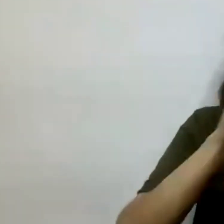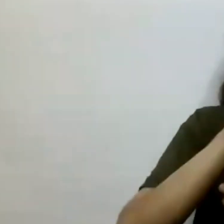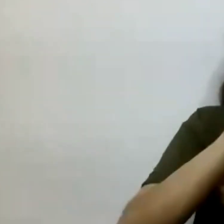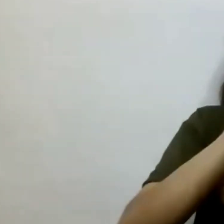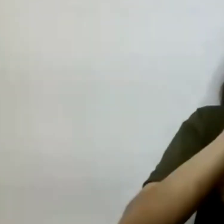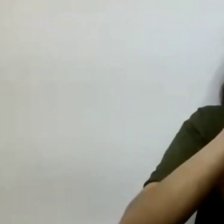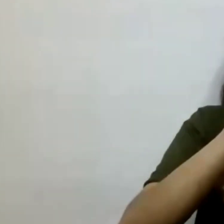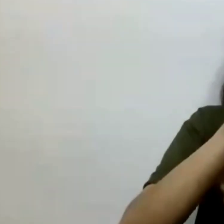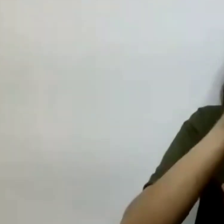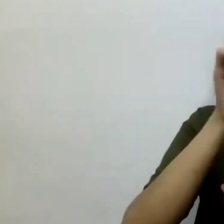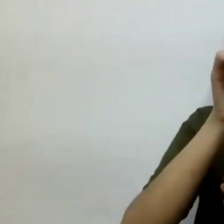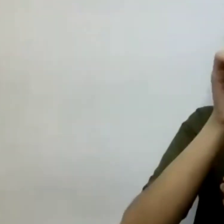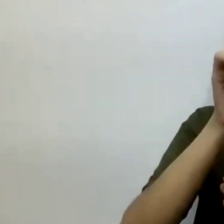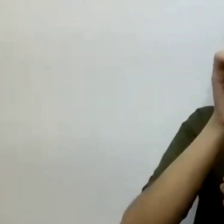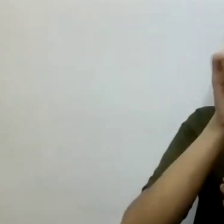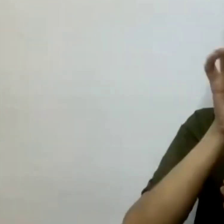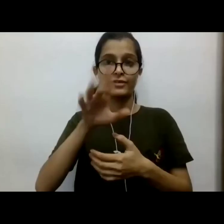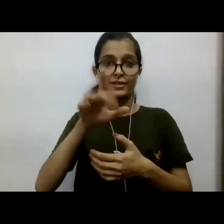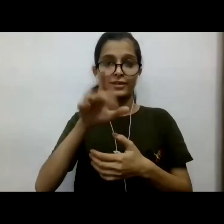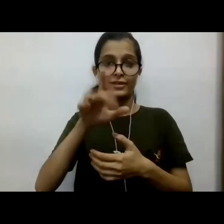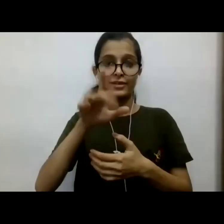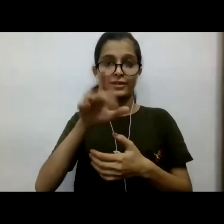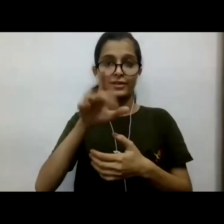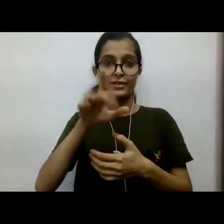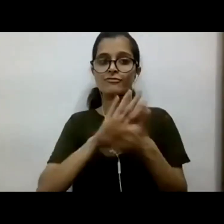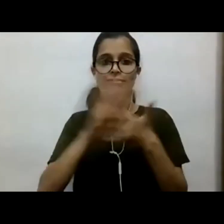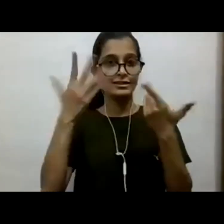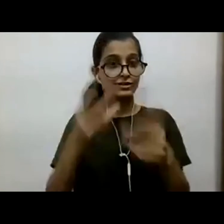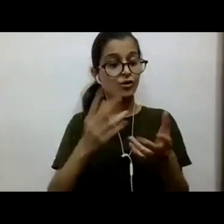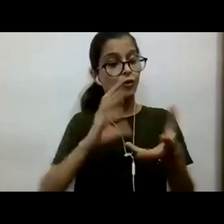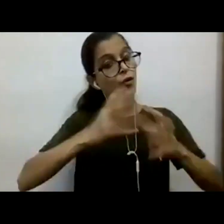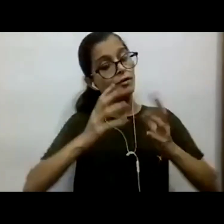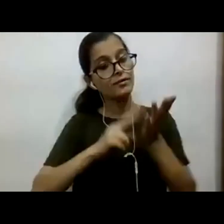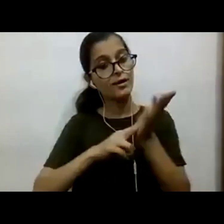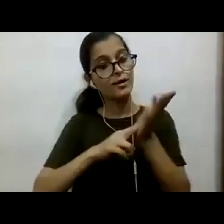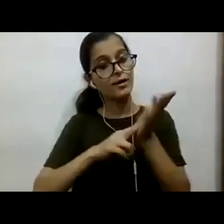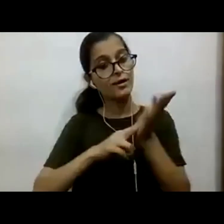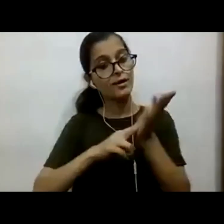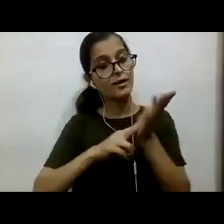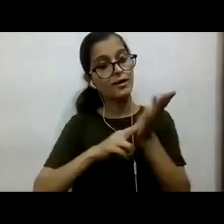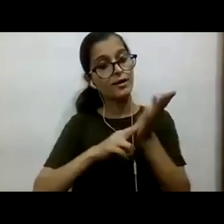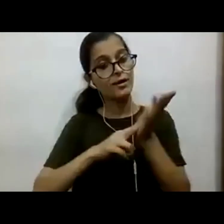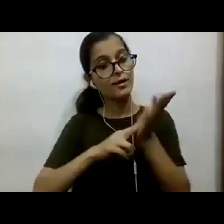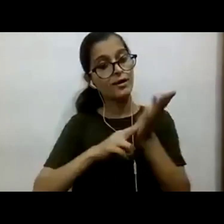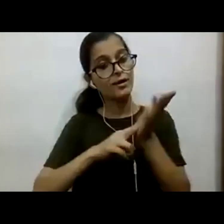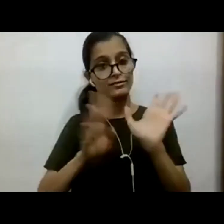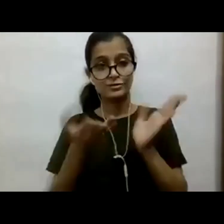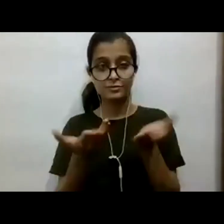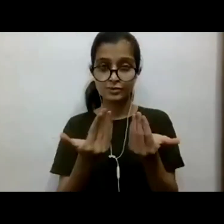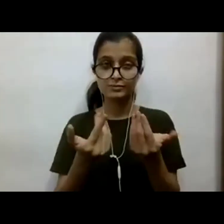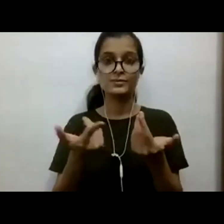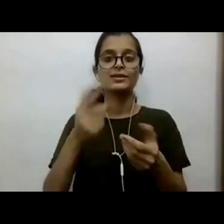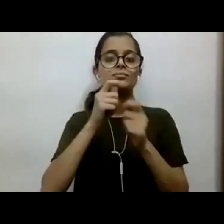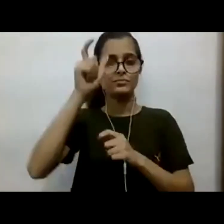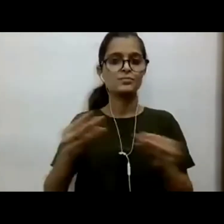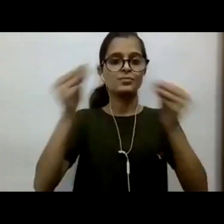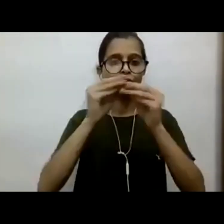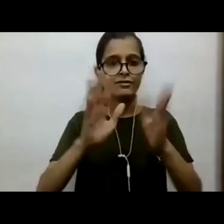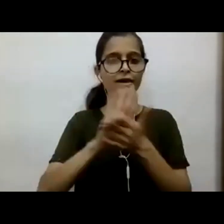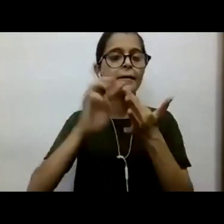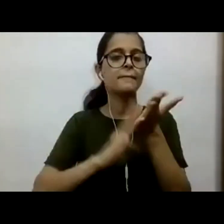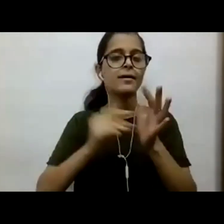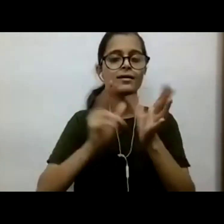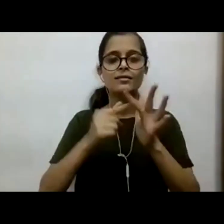we have two more speakers, Hemant and advocate Lara Jisani. Hemant is a public policy